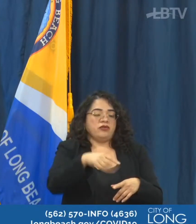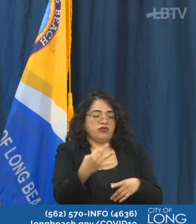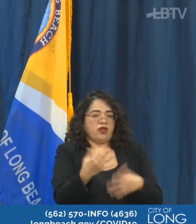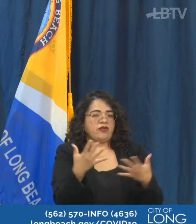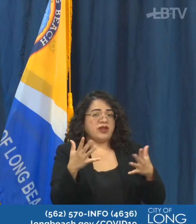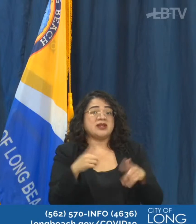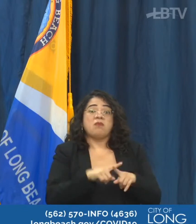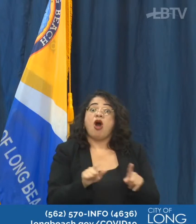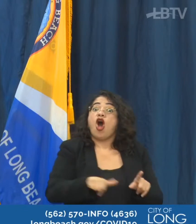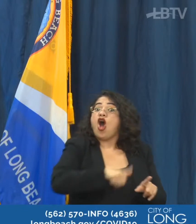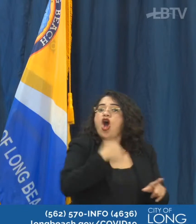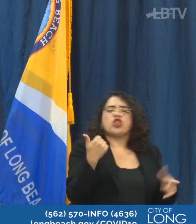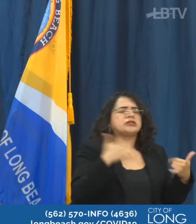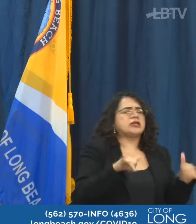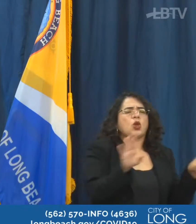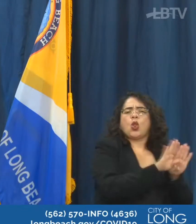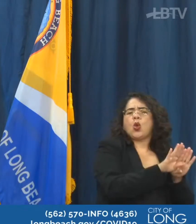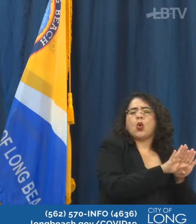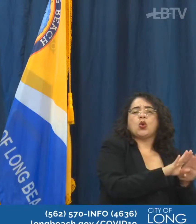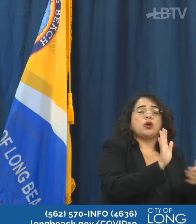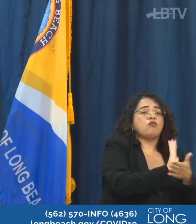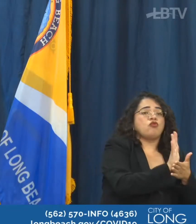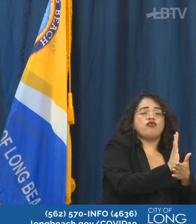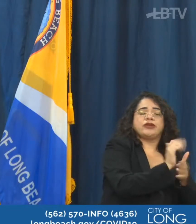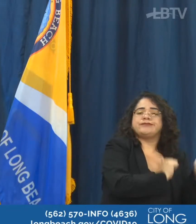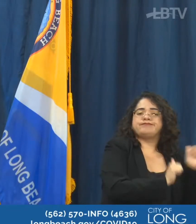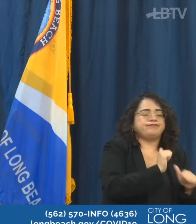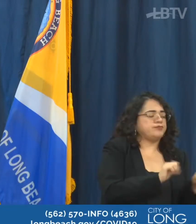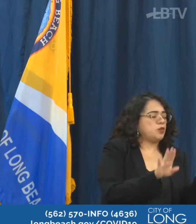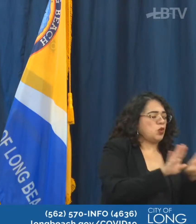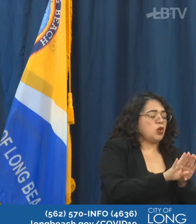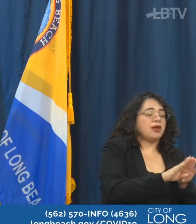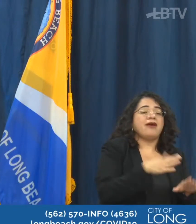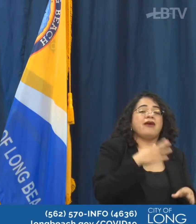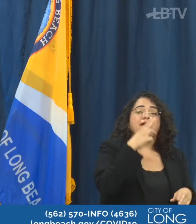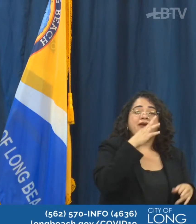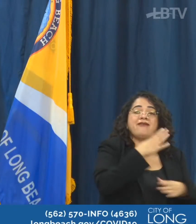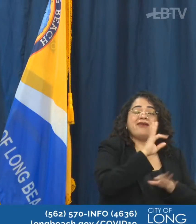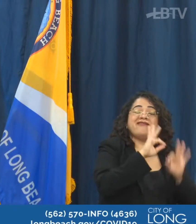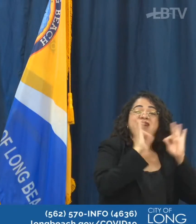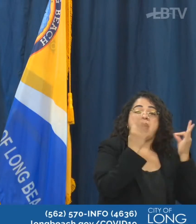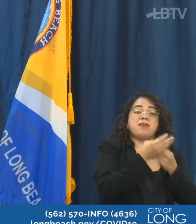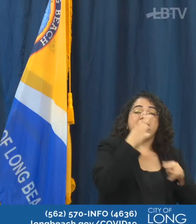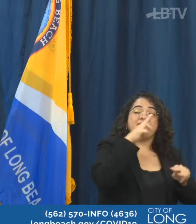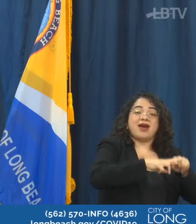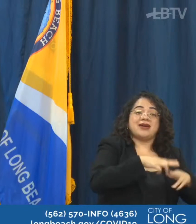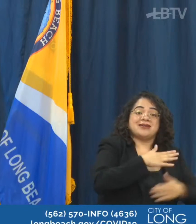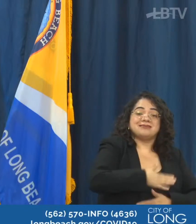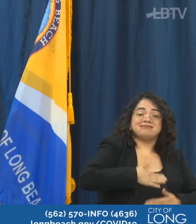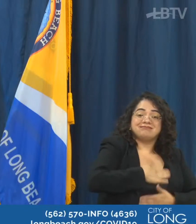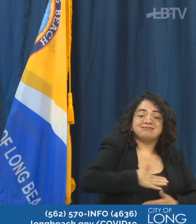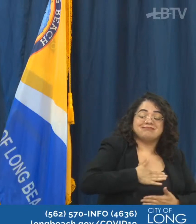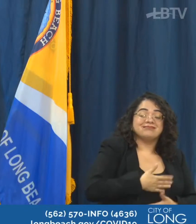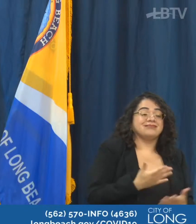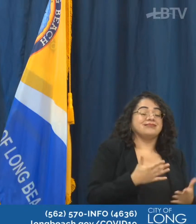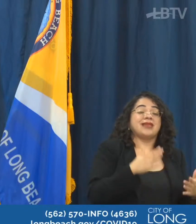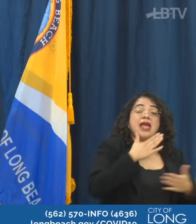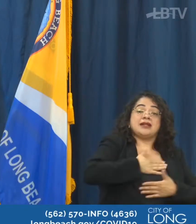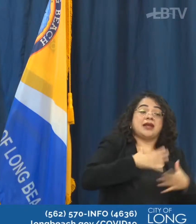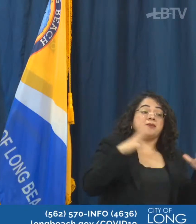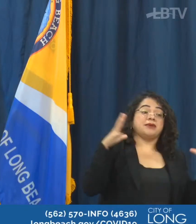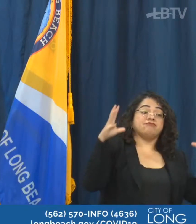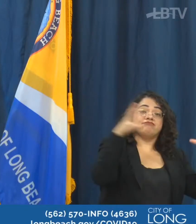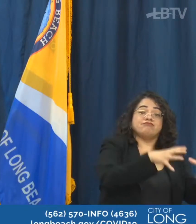movie theaters. We are not yet going to be reopening family fun centers or entertainment centers, which we know the state allows. But our health